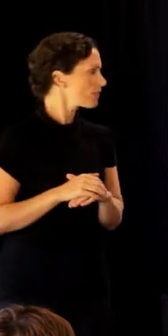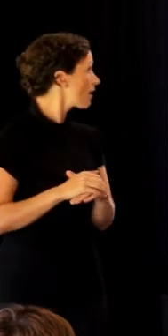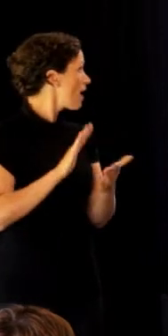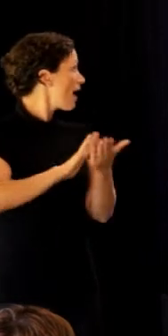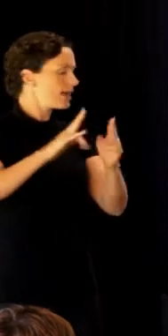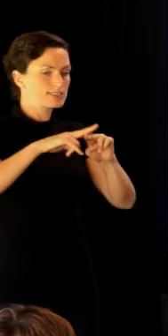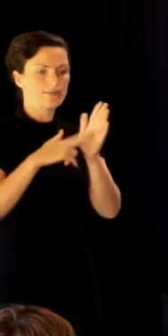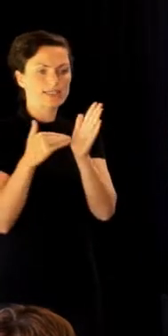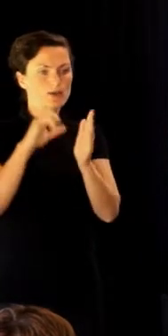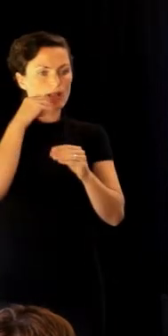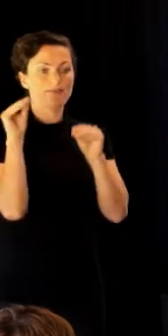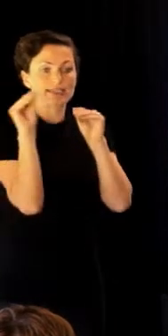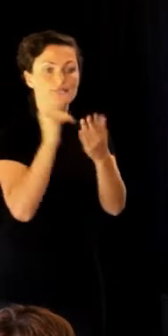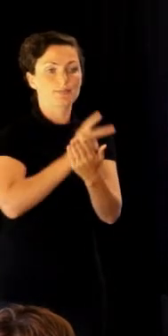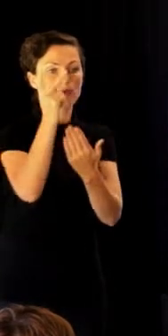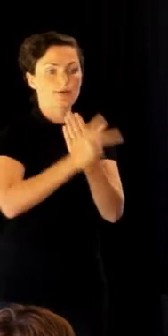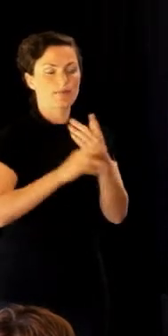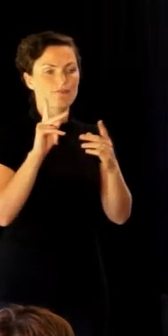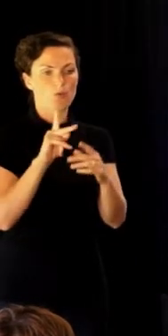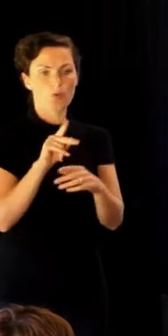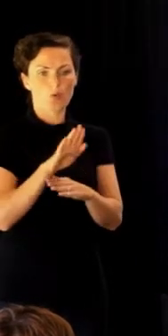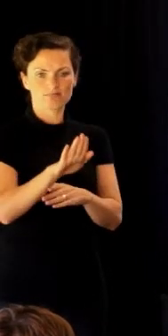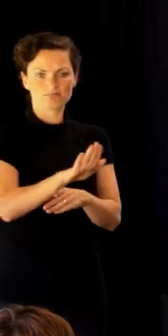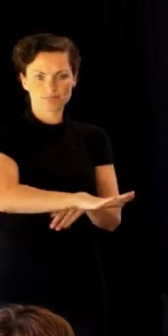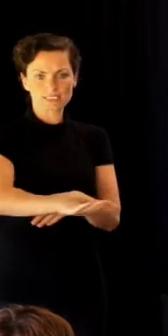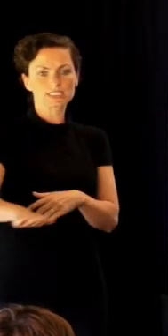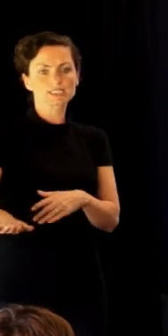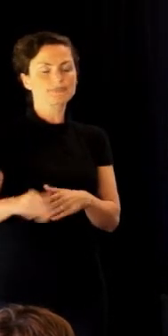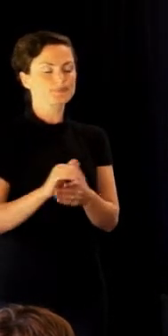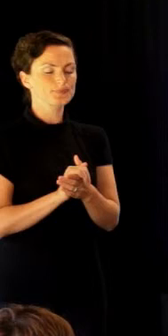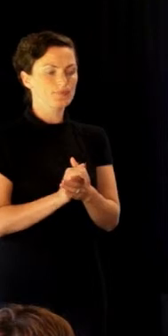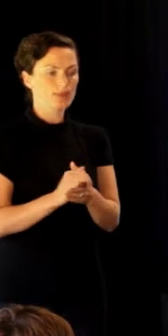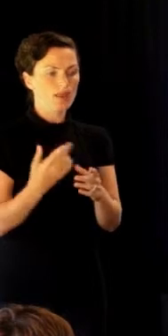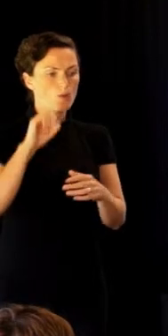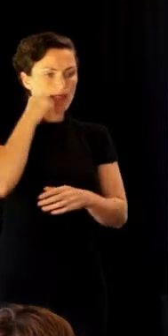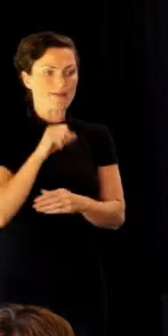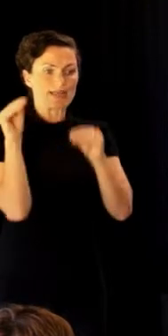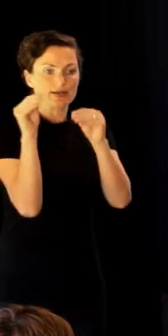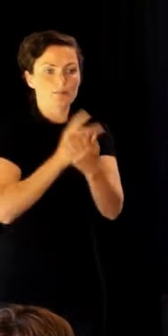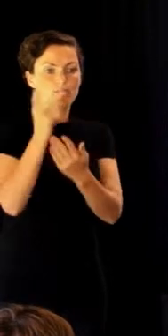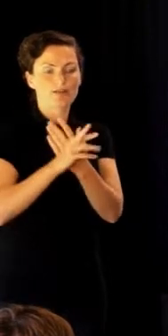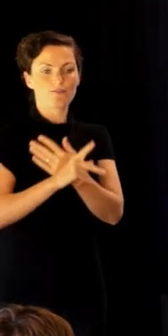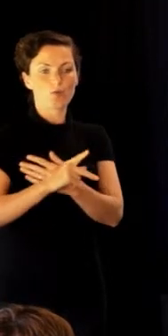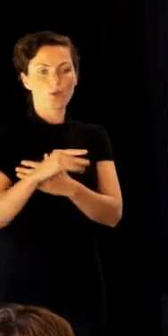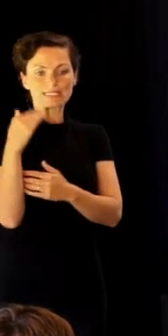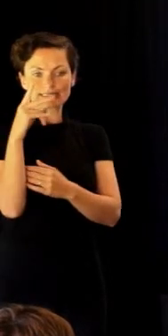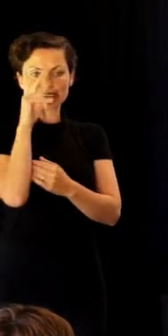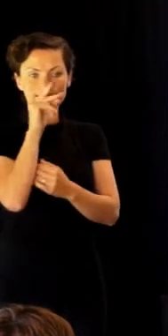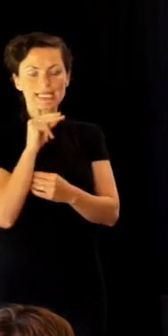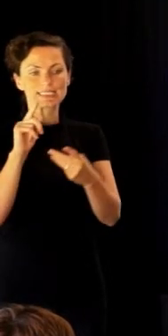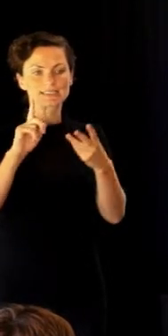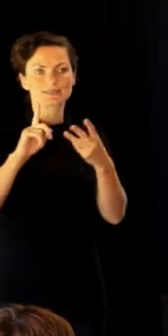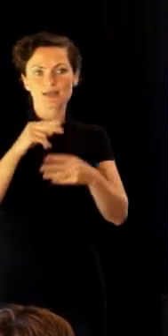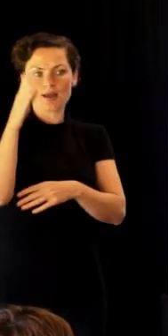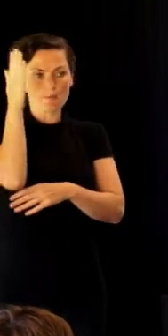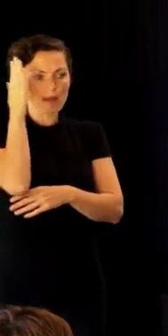educational programmes for our tamariki, educational programmes for our teens, for our mums, our sisters.